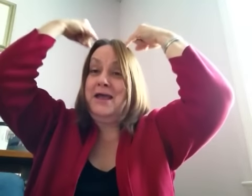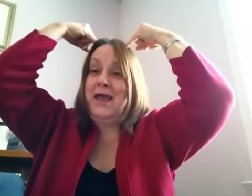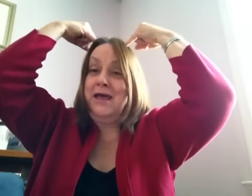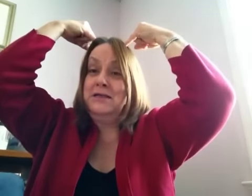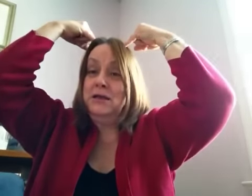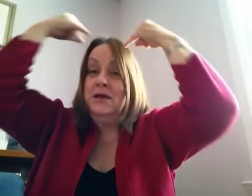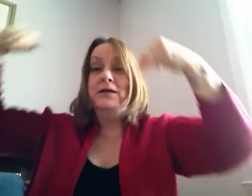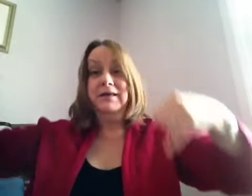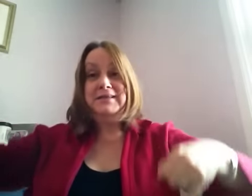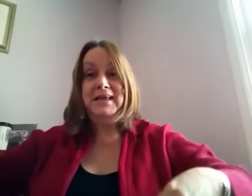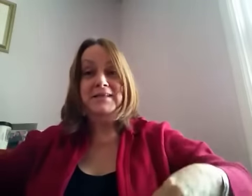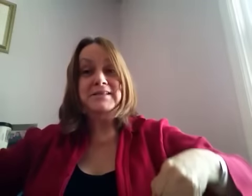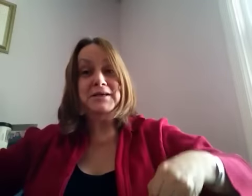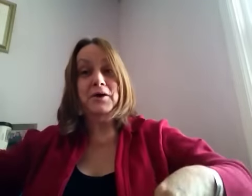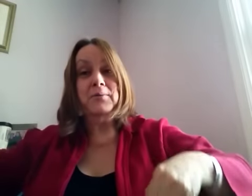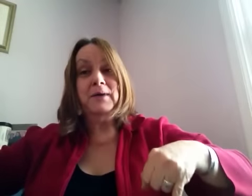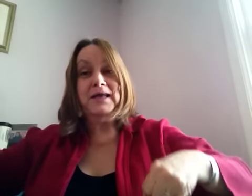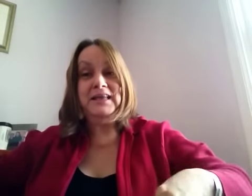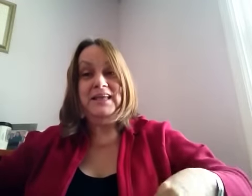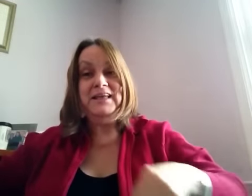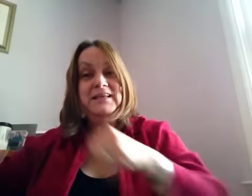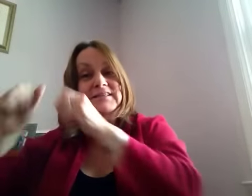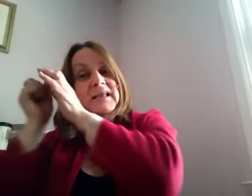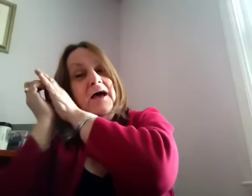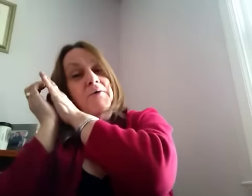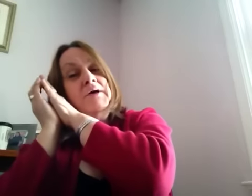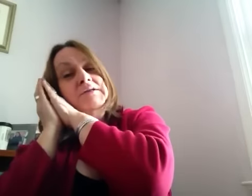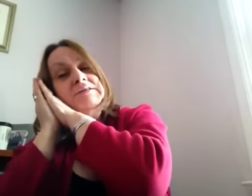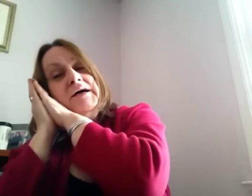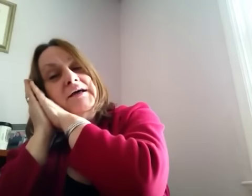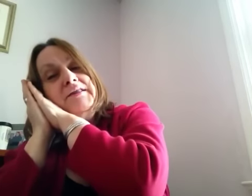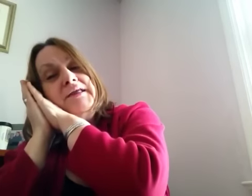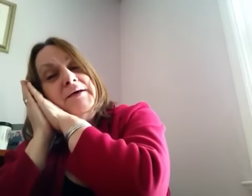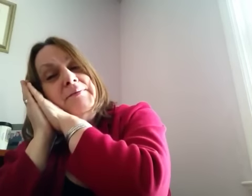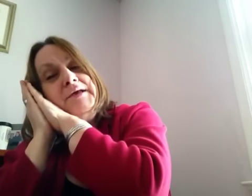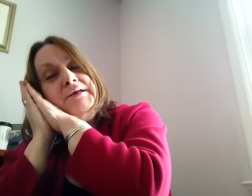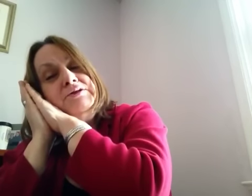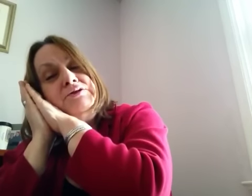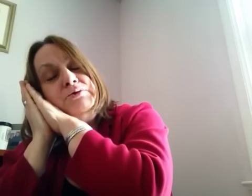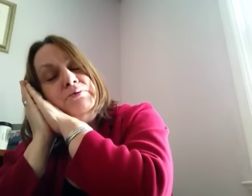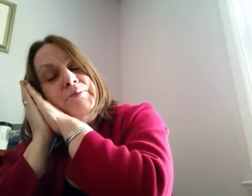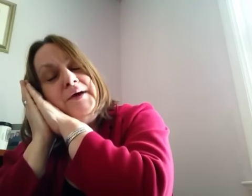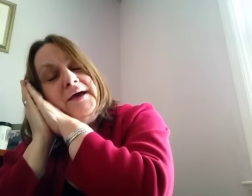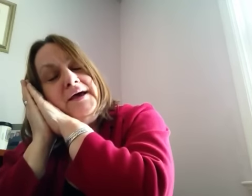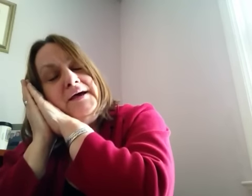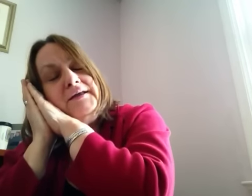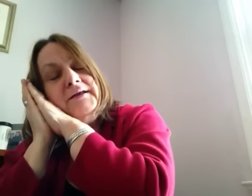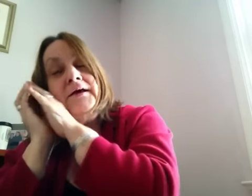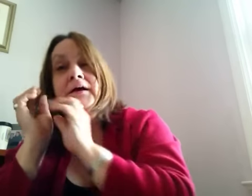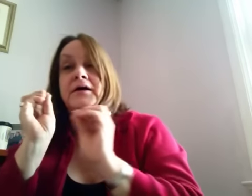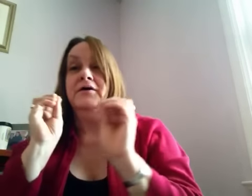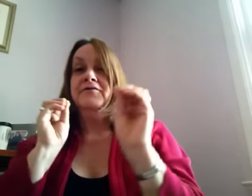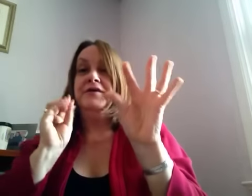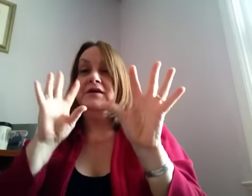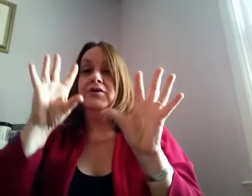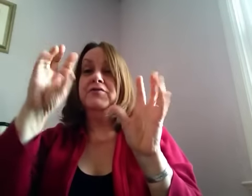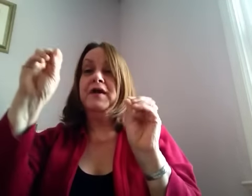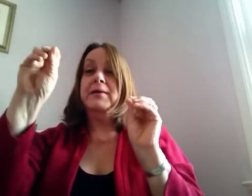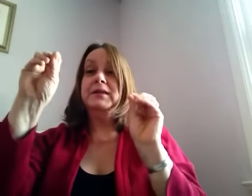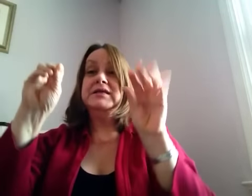head. And dancing on my knees now. Tuck them into bed. Finger families